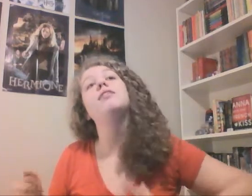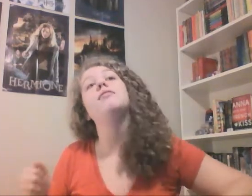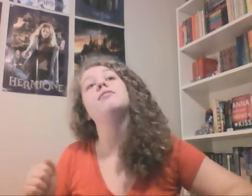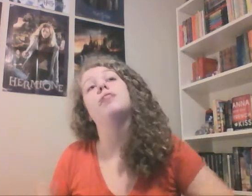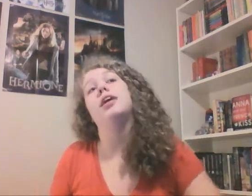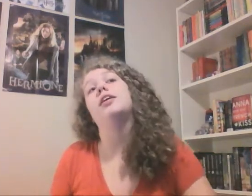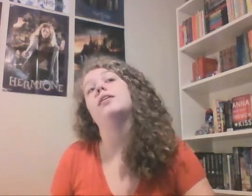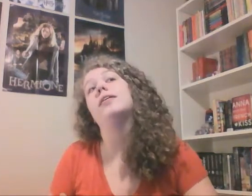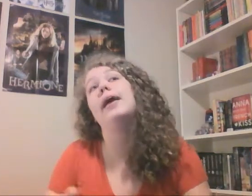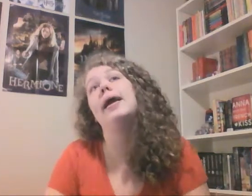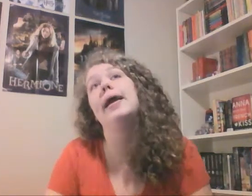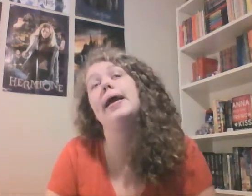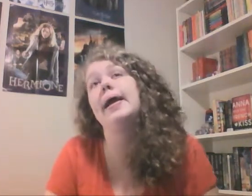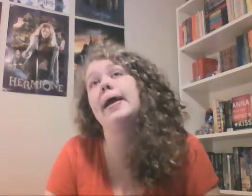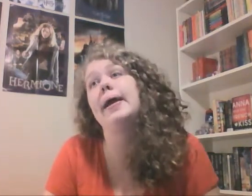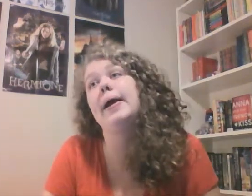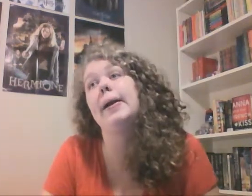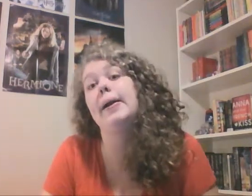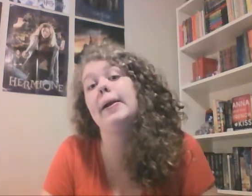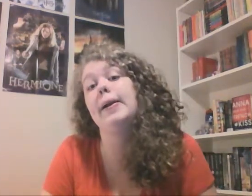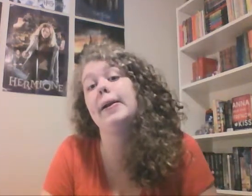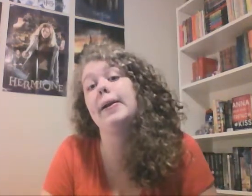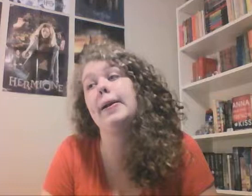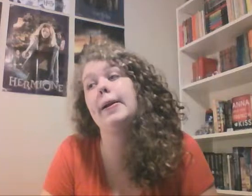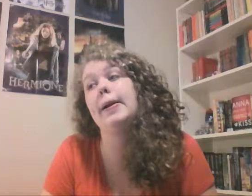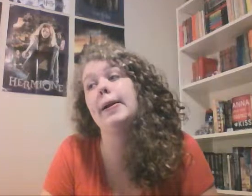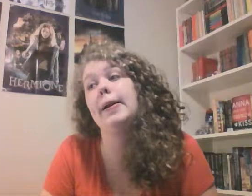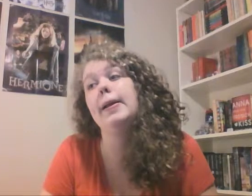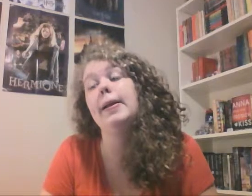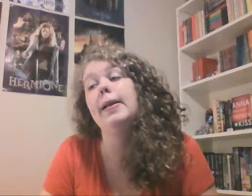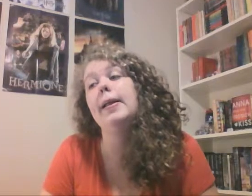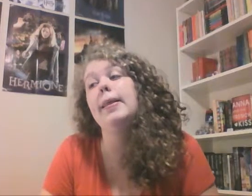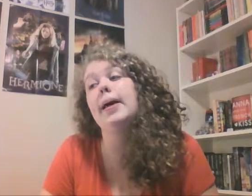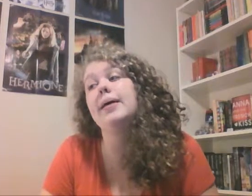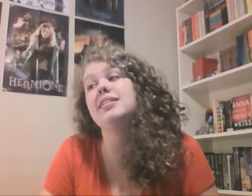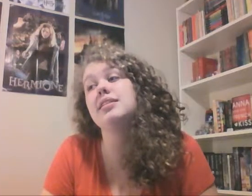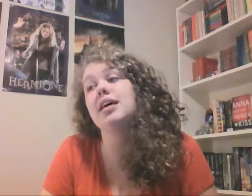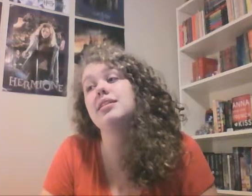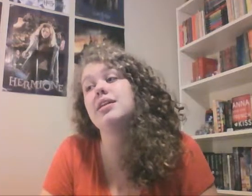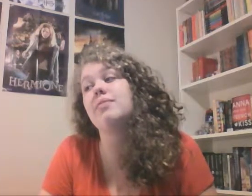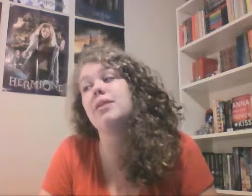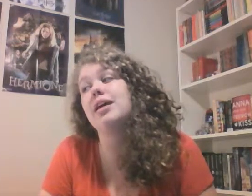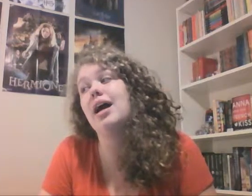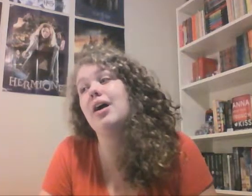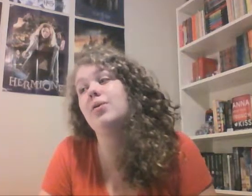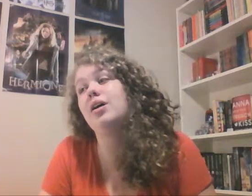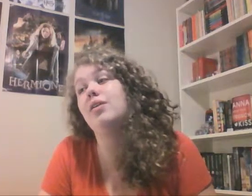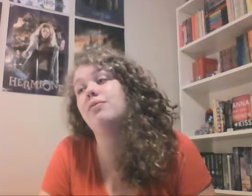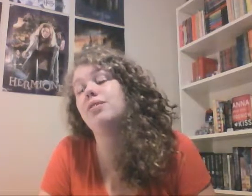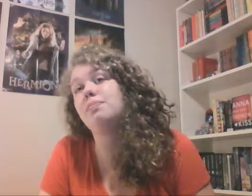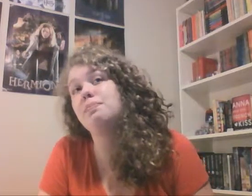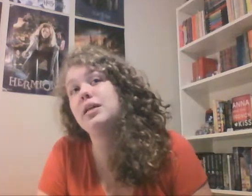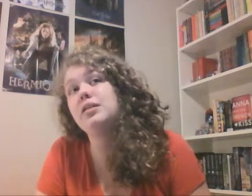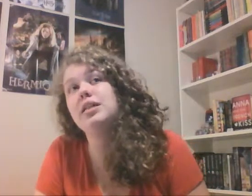fire and ha ha ha that sends everybody out of the building